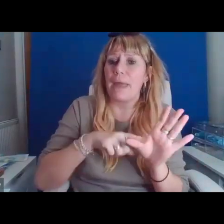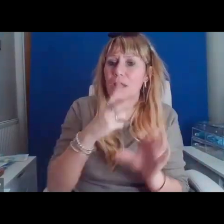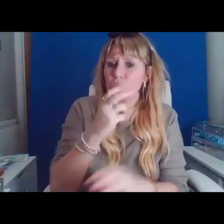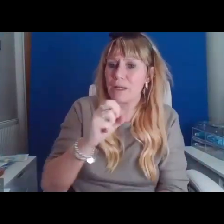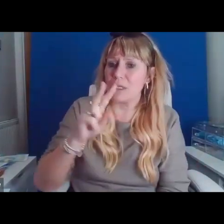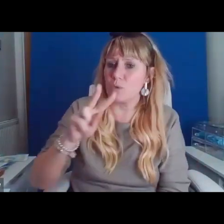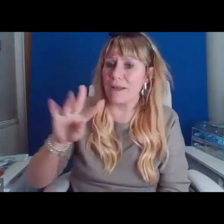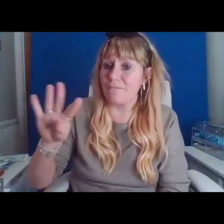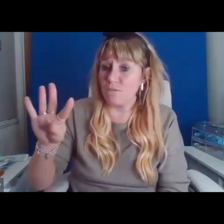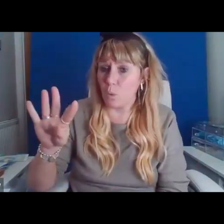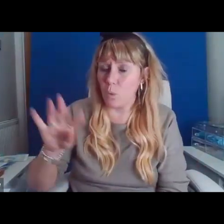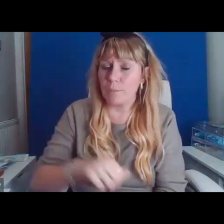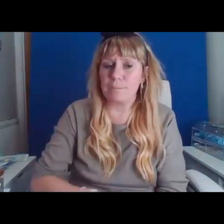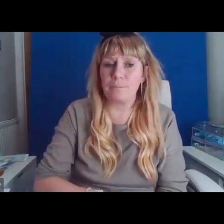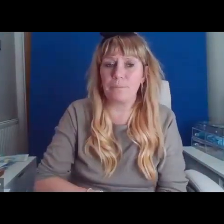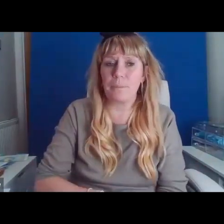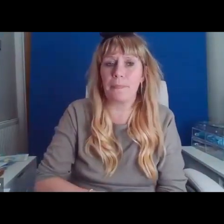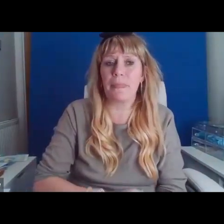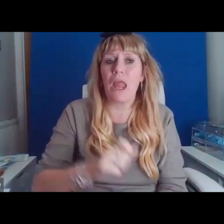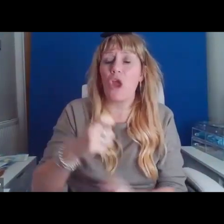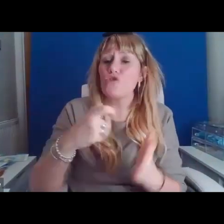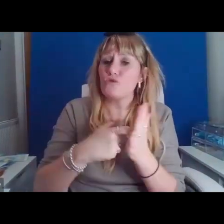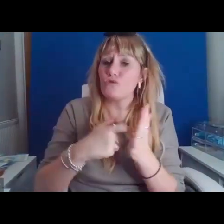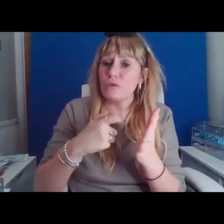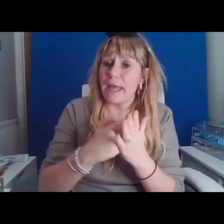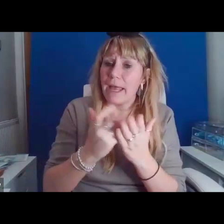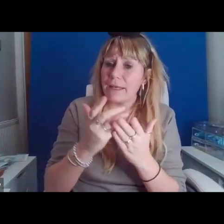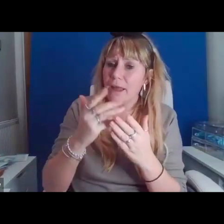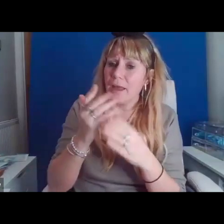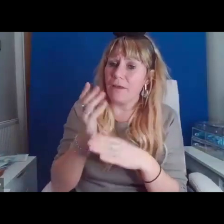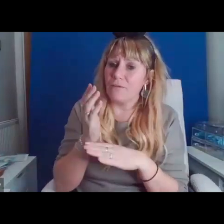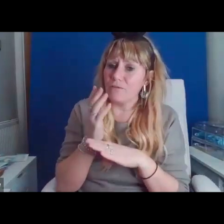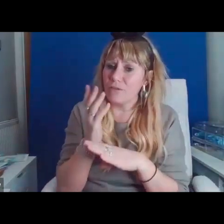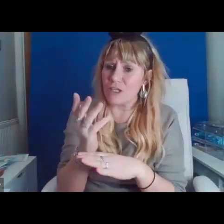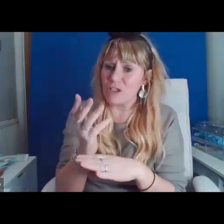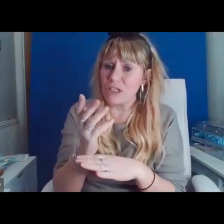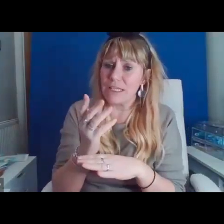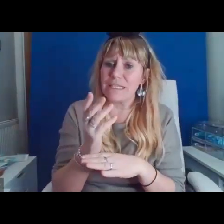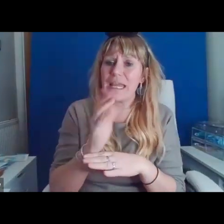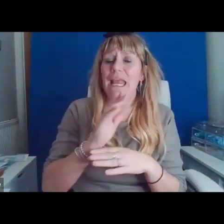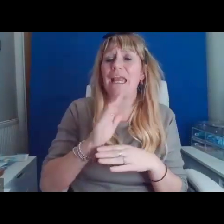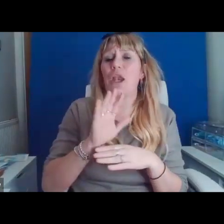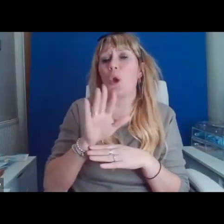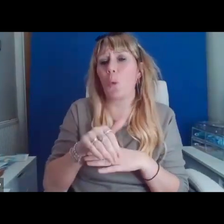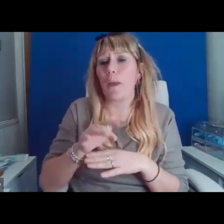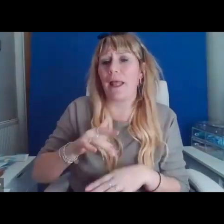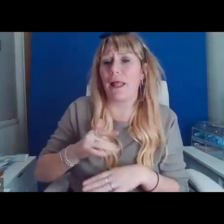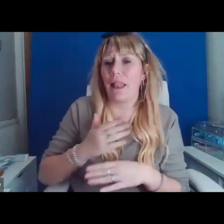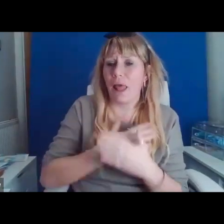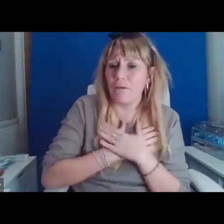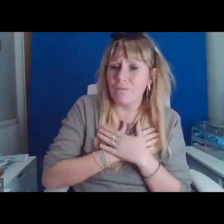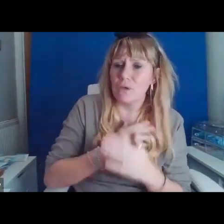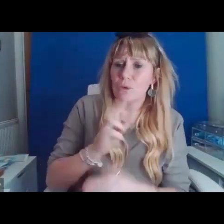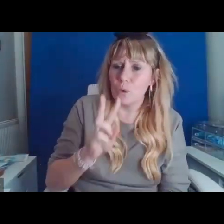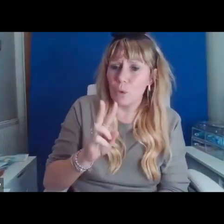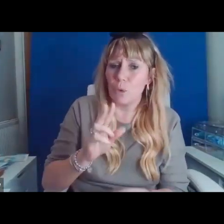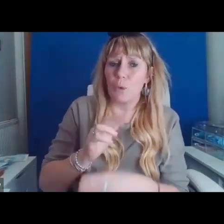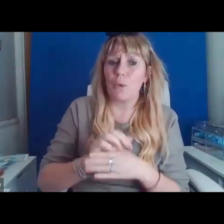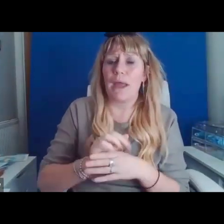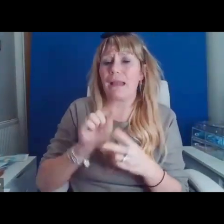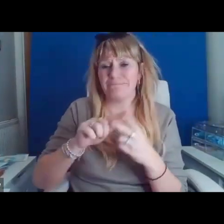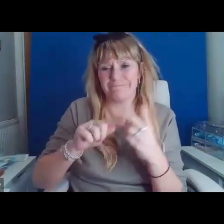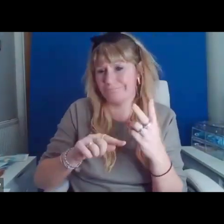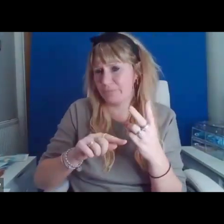Rhianna featured in Muswell Press's Queer Life, Queer Love 2 and Ergie Press's Lockie Anthology. They were